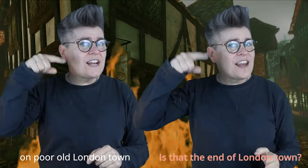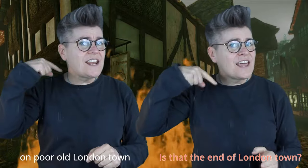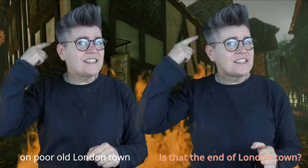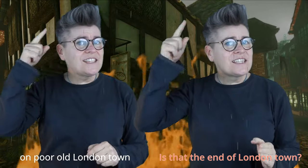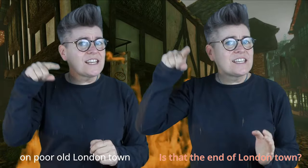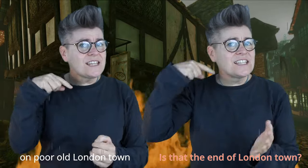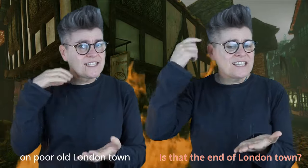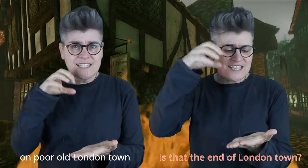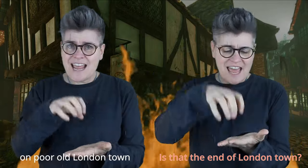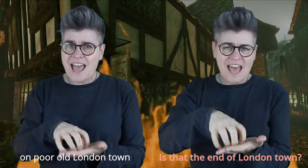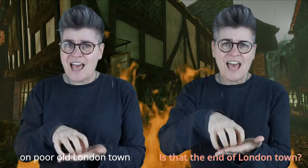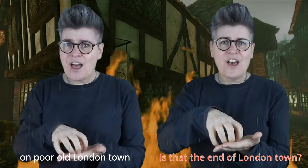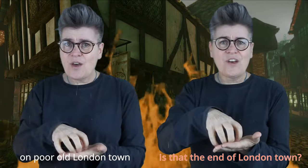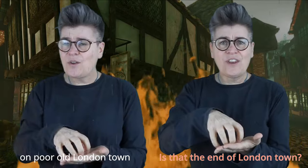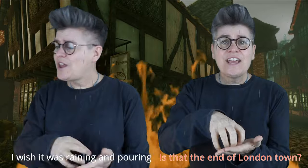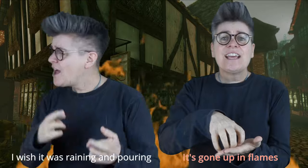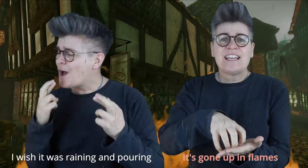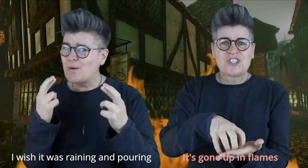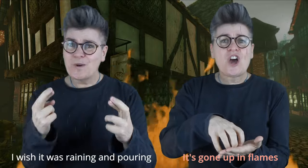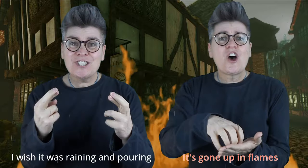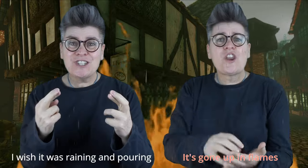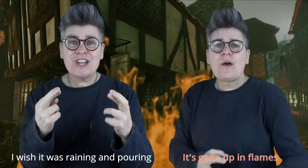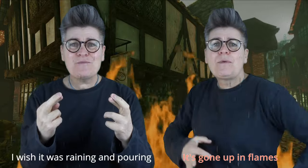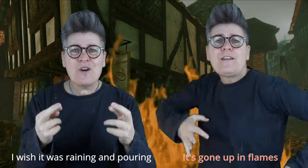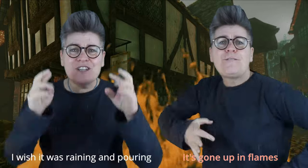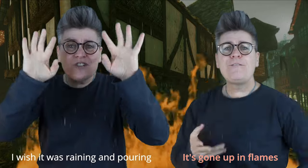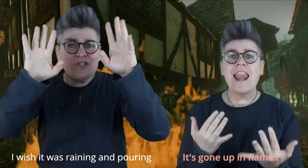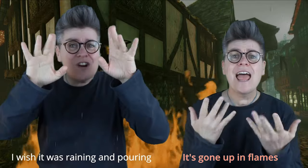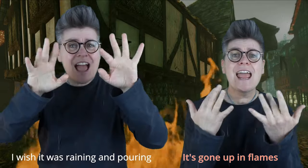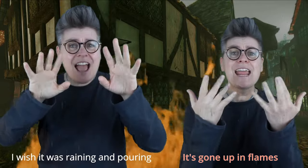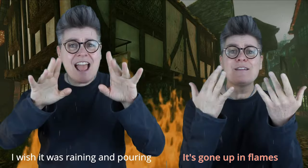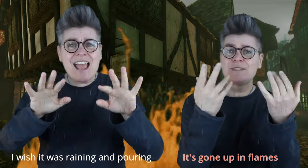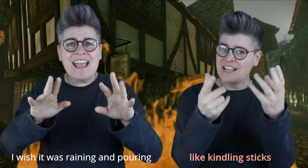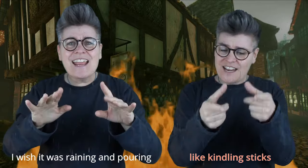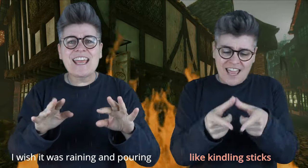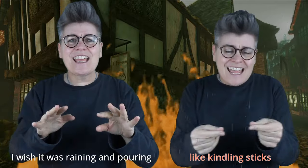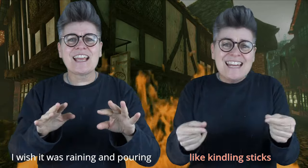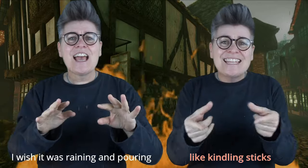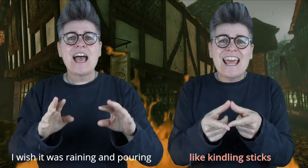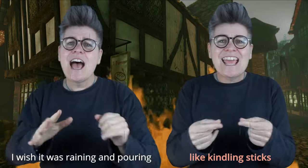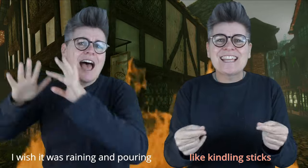pouring A poor old